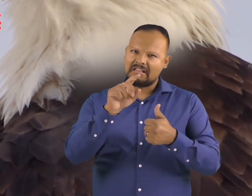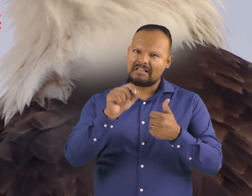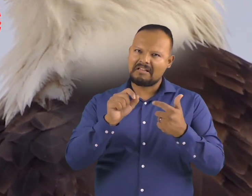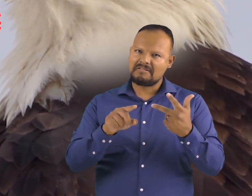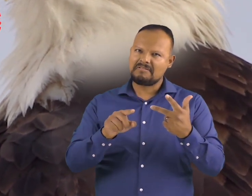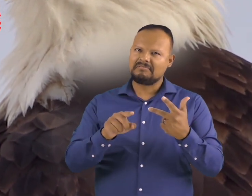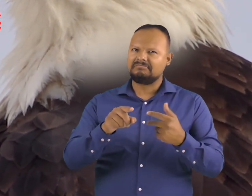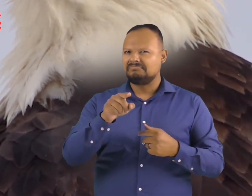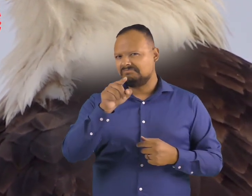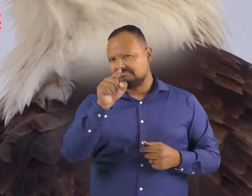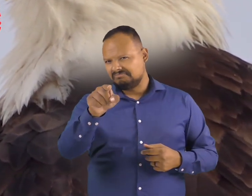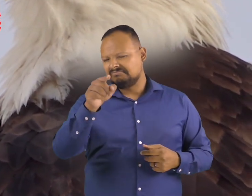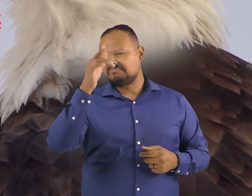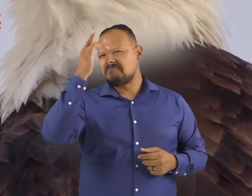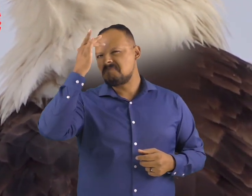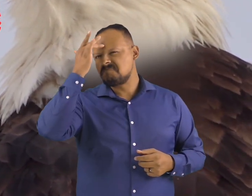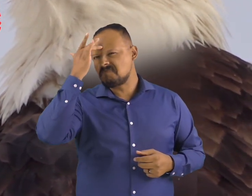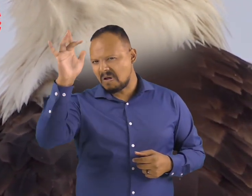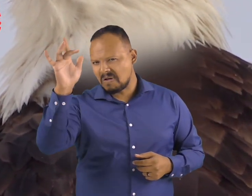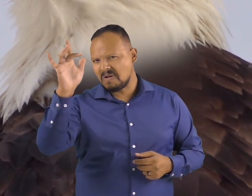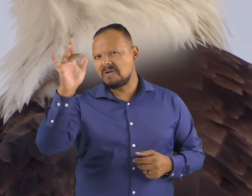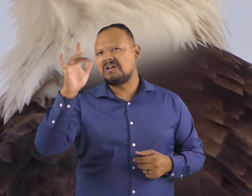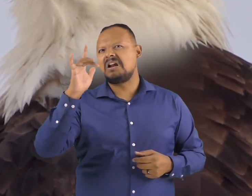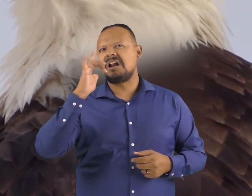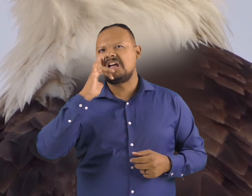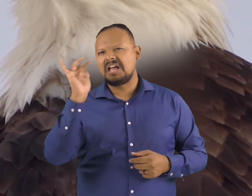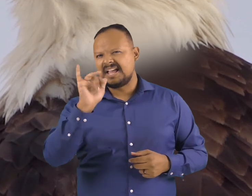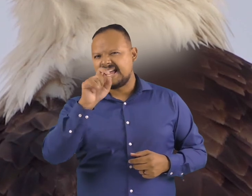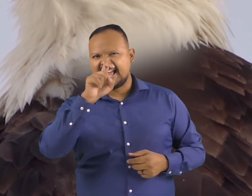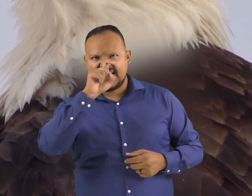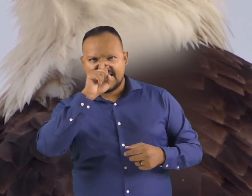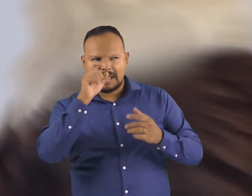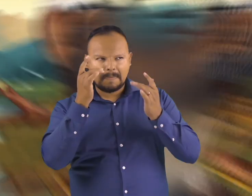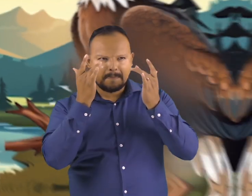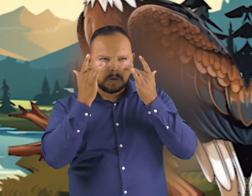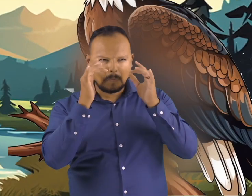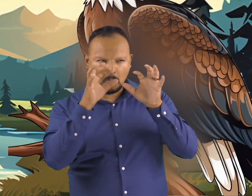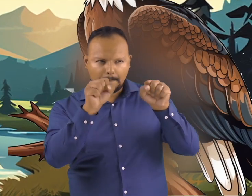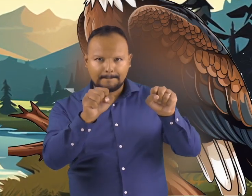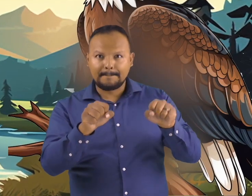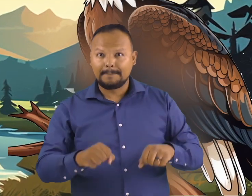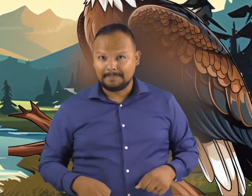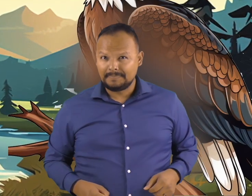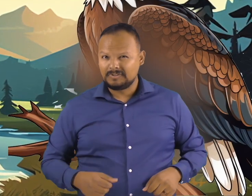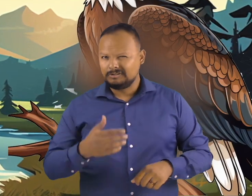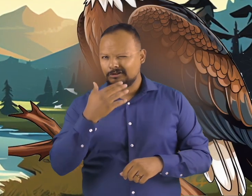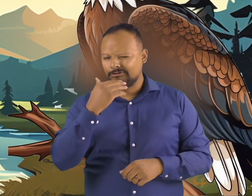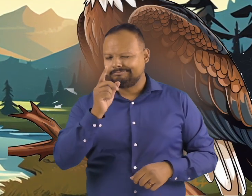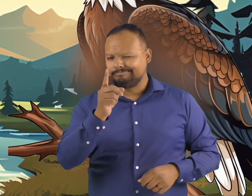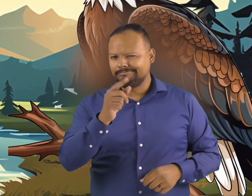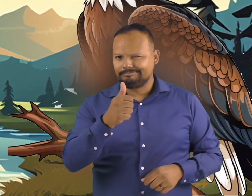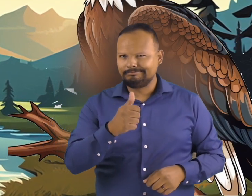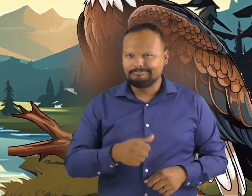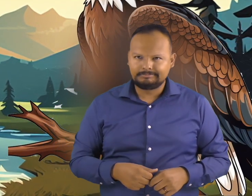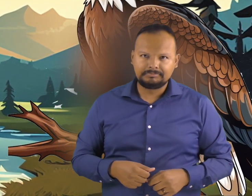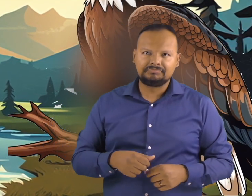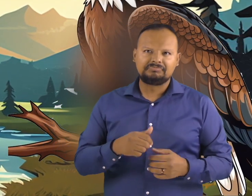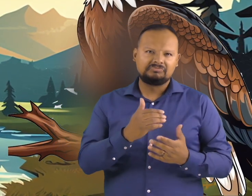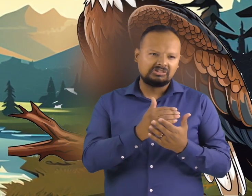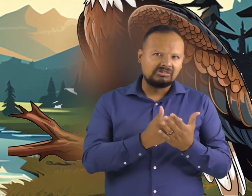questions with an eagle eye. Excellent work! And remember, you can find this lesson and other